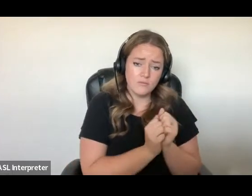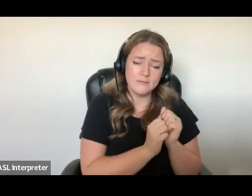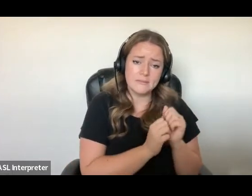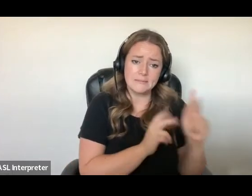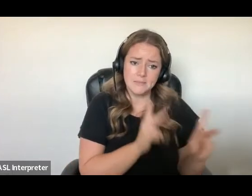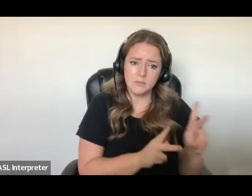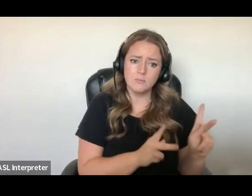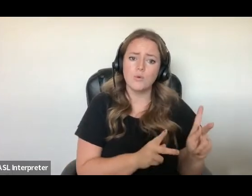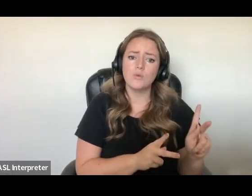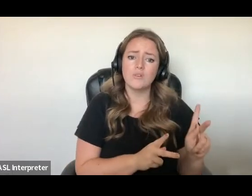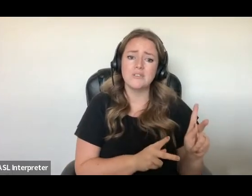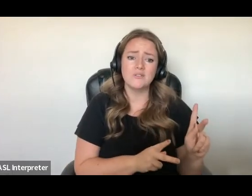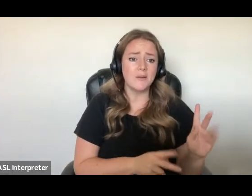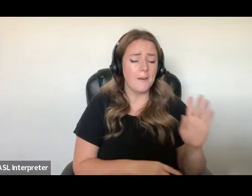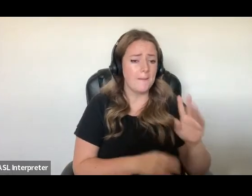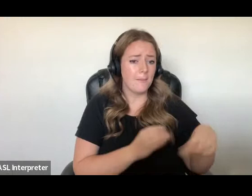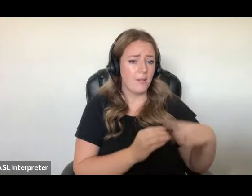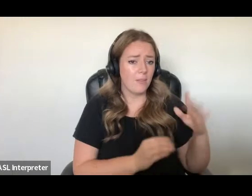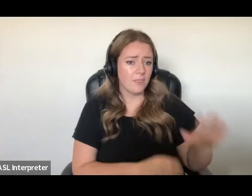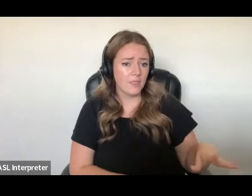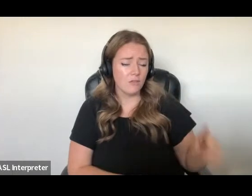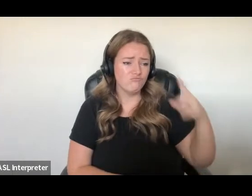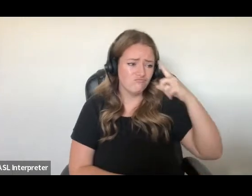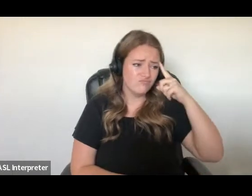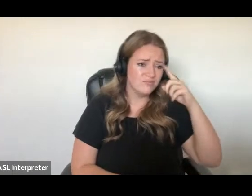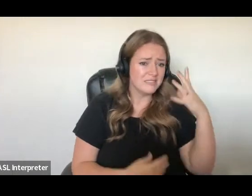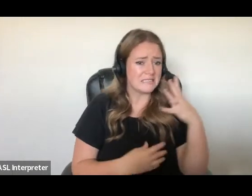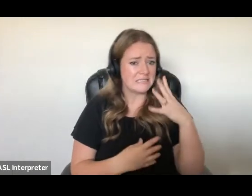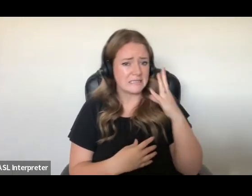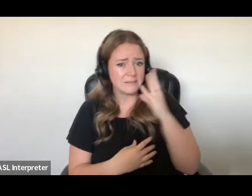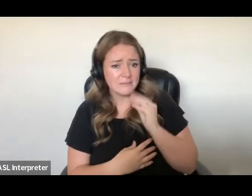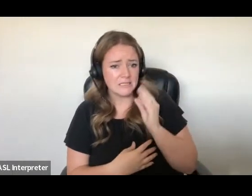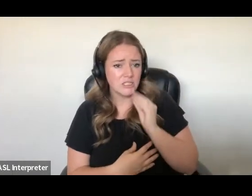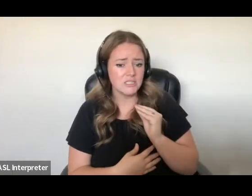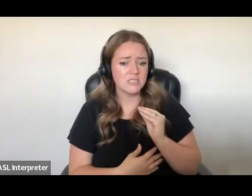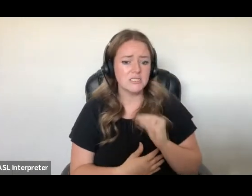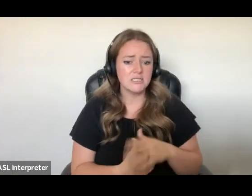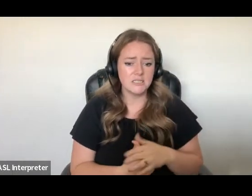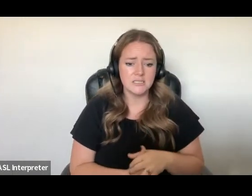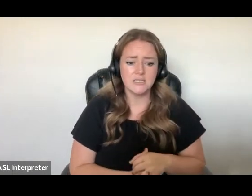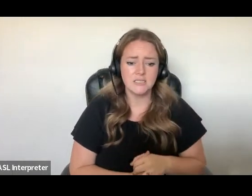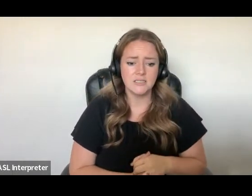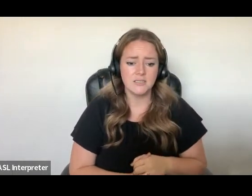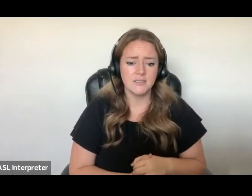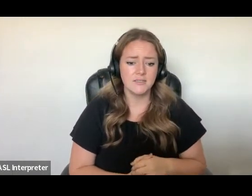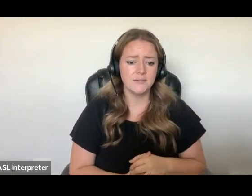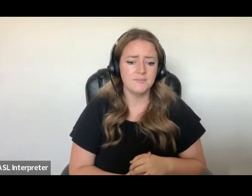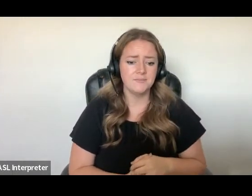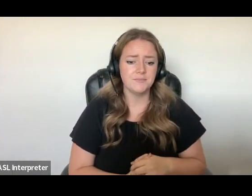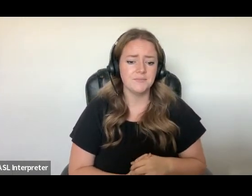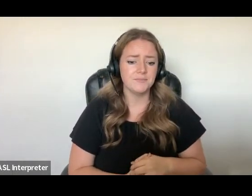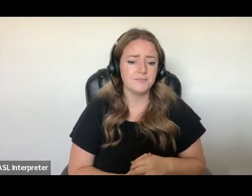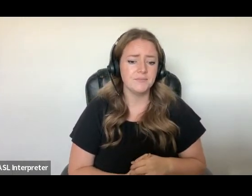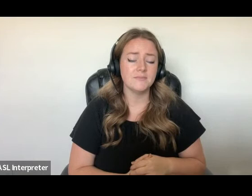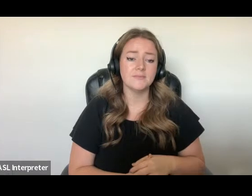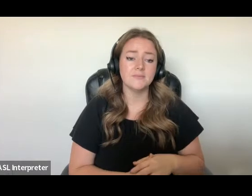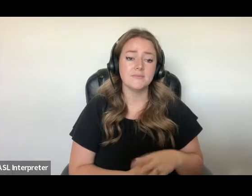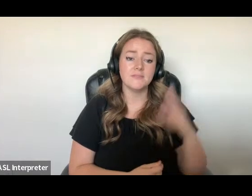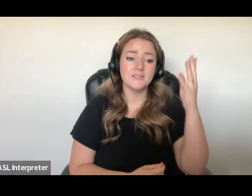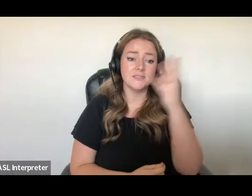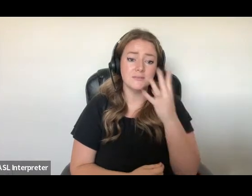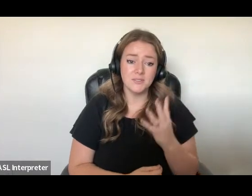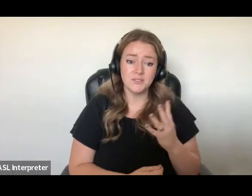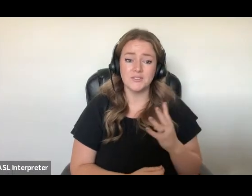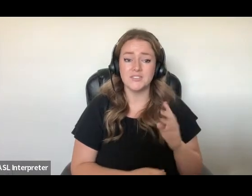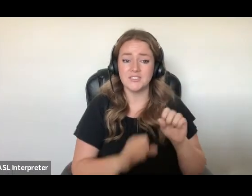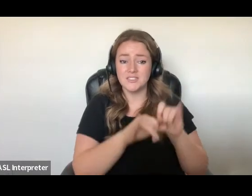detention, and in response, authorities put them in solitary compliance. The immigration detention system stands in stark